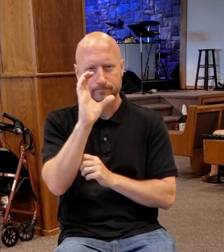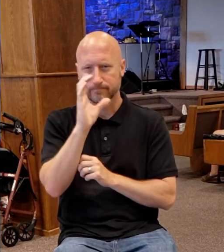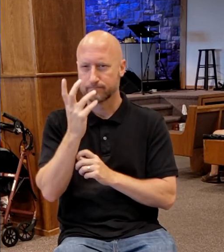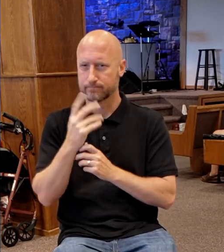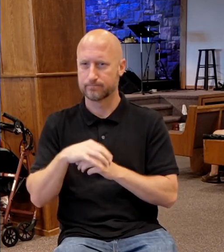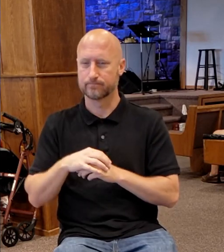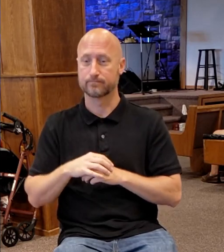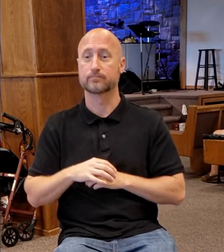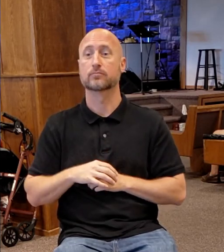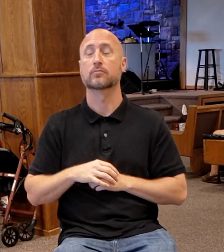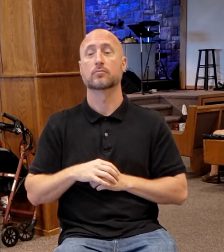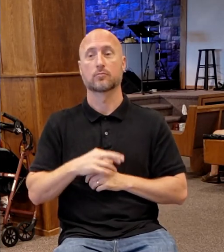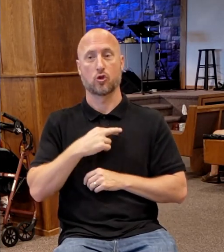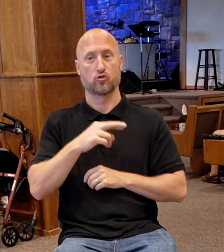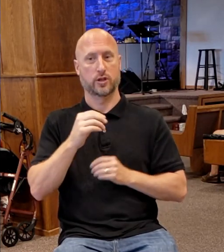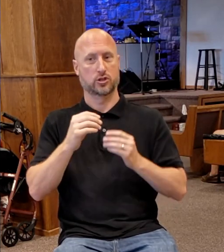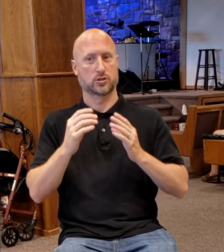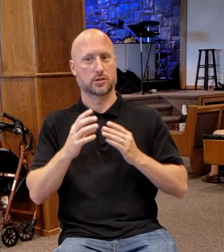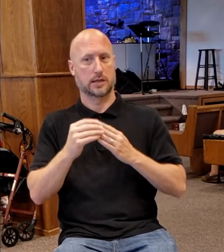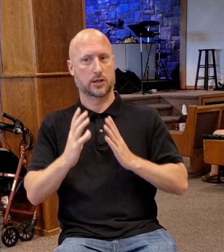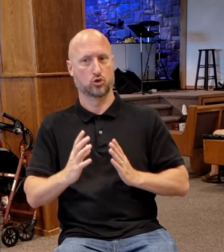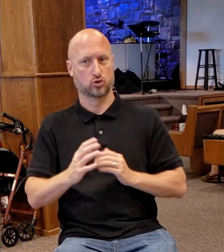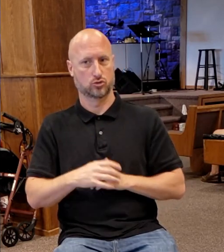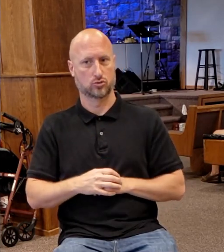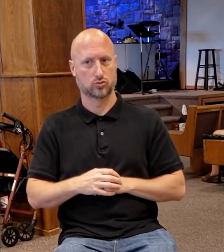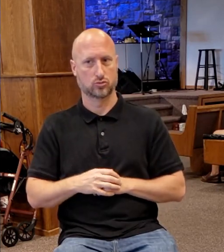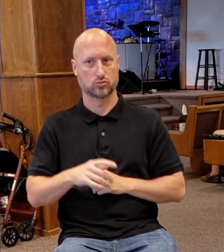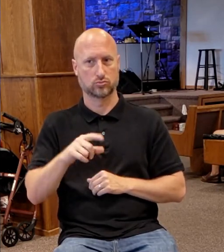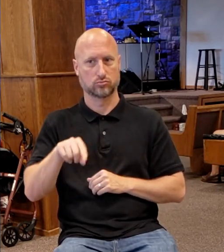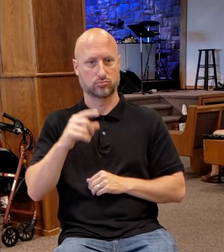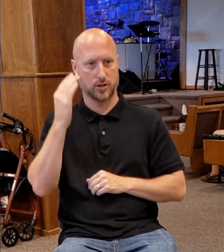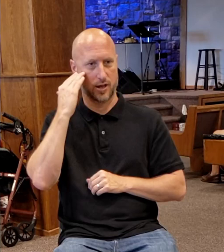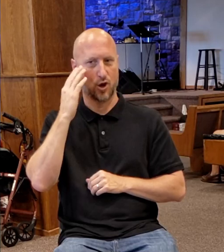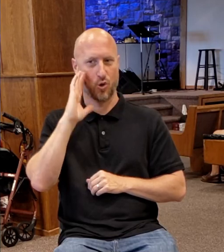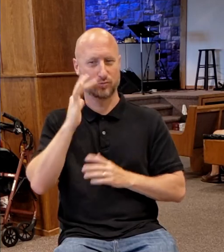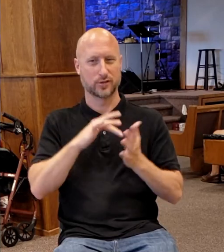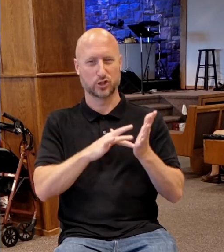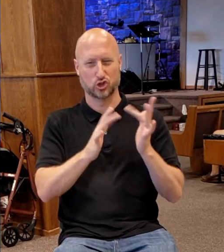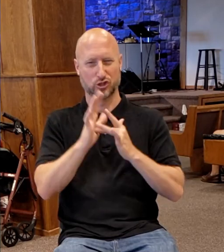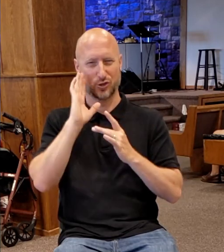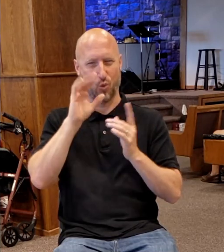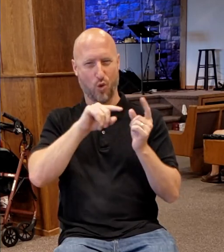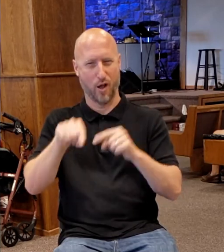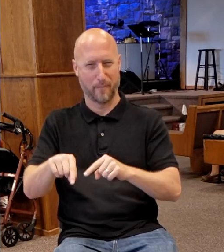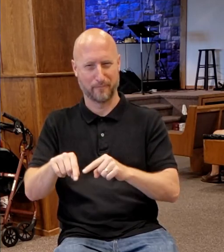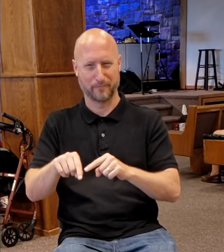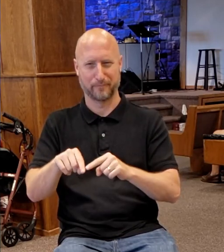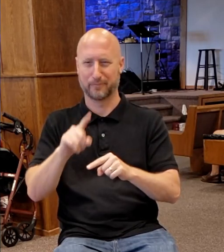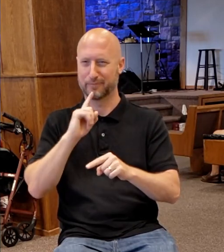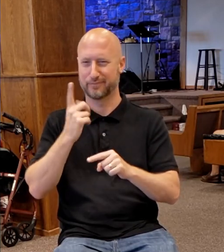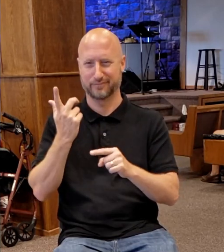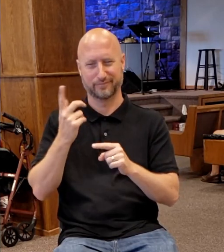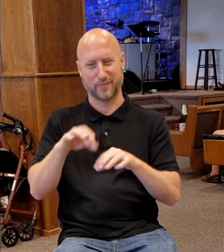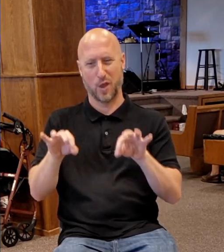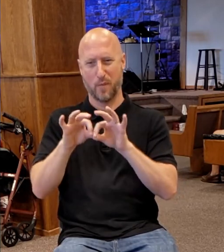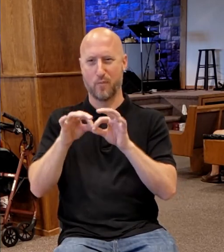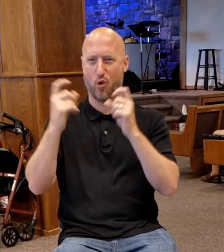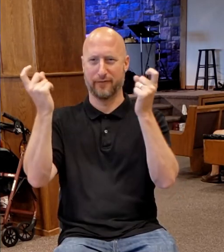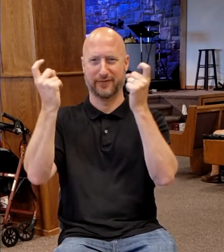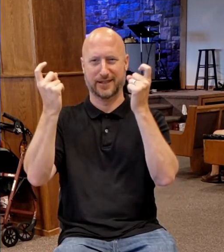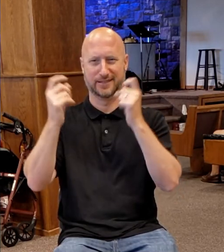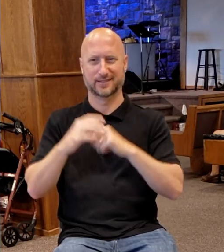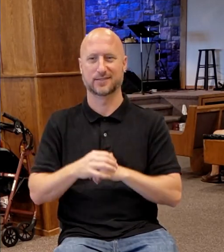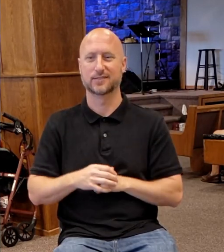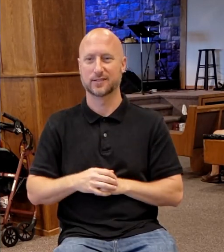seeking him, the religious leaders, because they know he's going to come. He's going to be there. It's one of the great feasts. So they're going through the